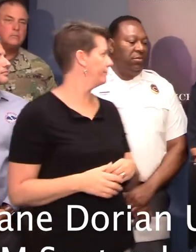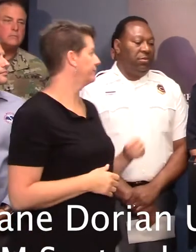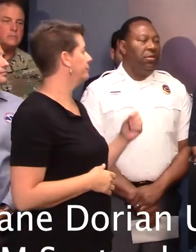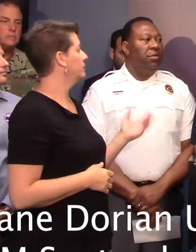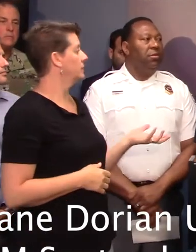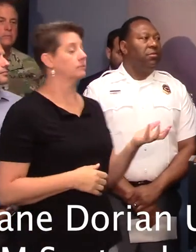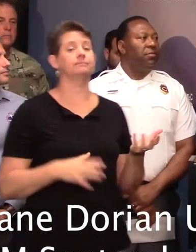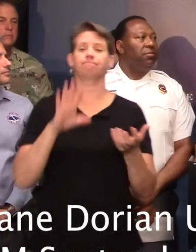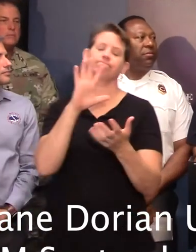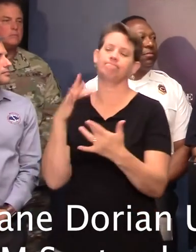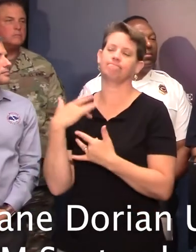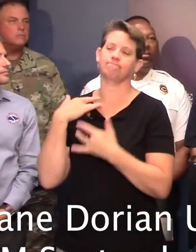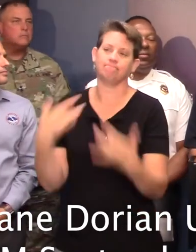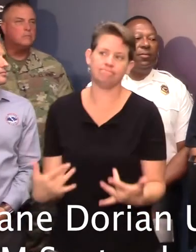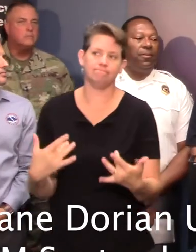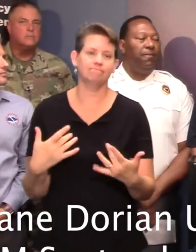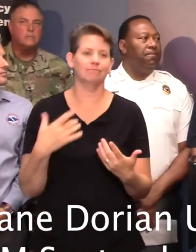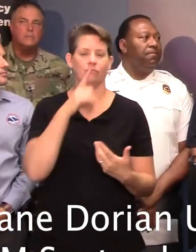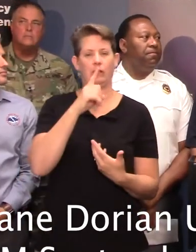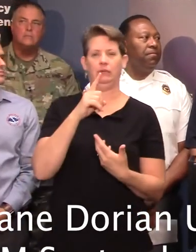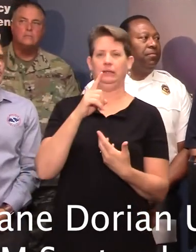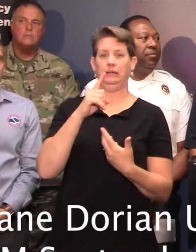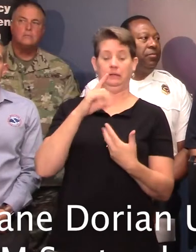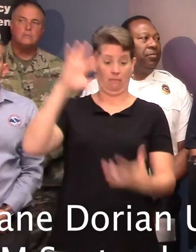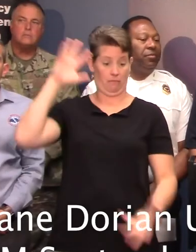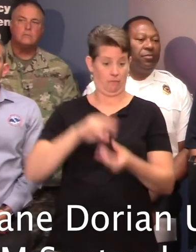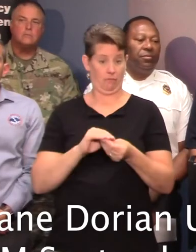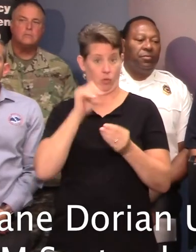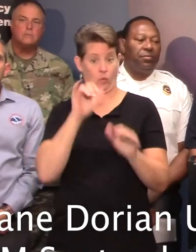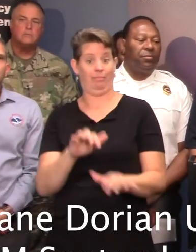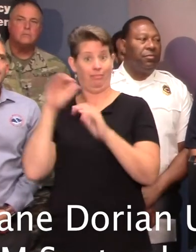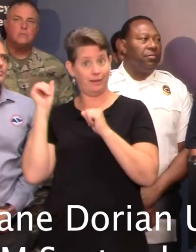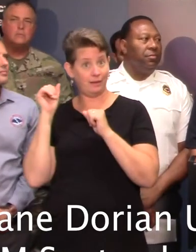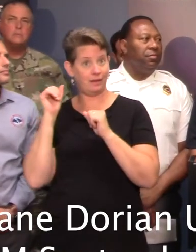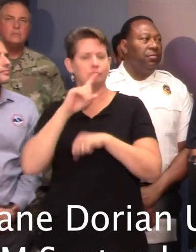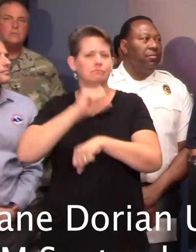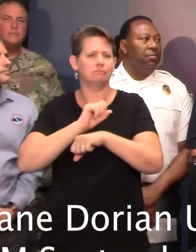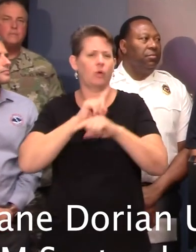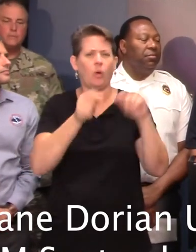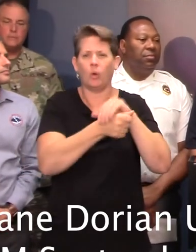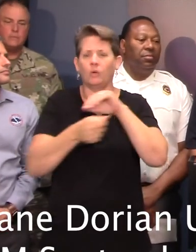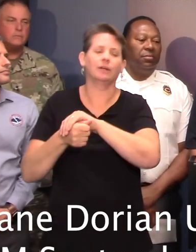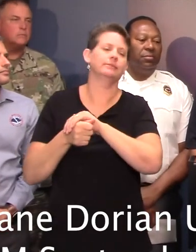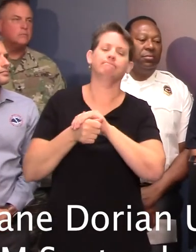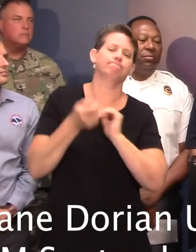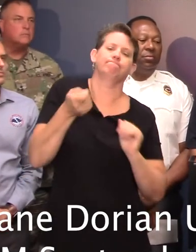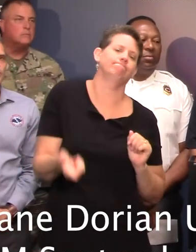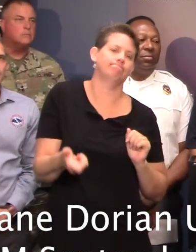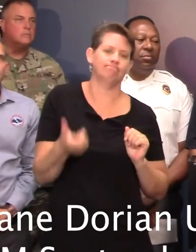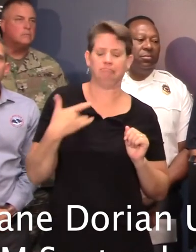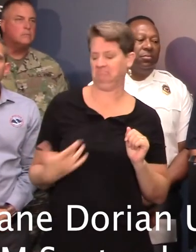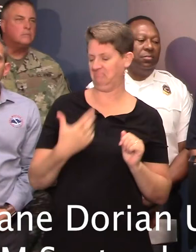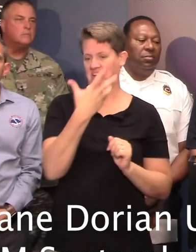Typically, that's what we see. A very small percentage of the total evacuated population will actually seek shelters. Historically, it's usually